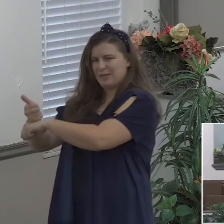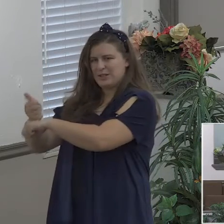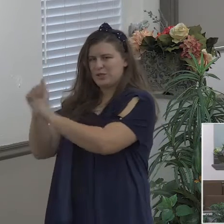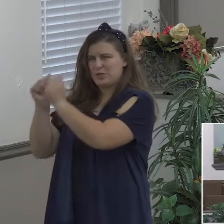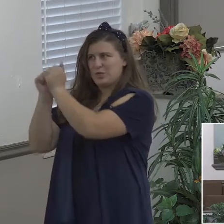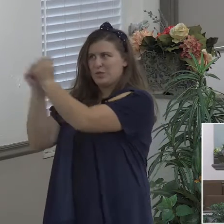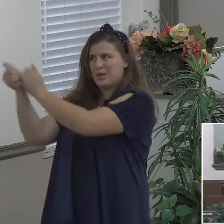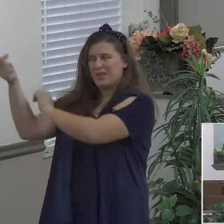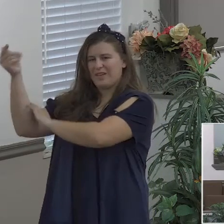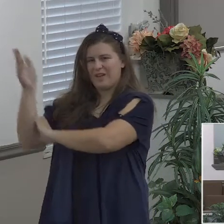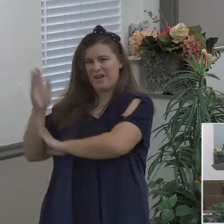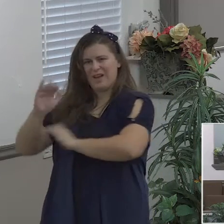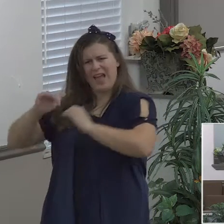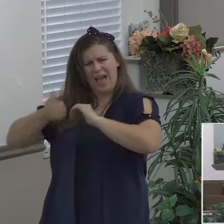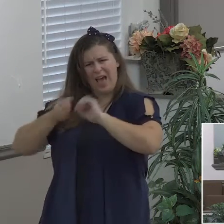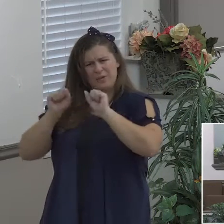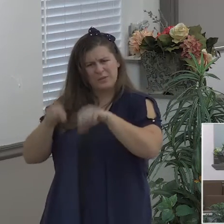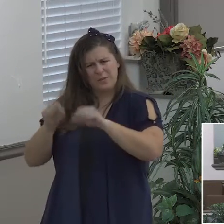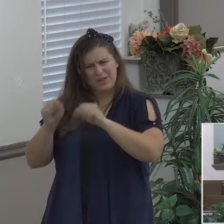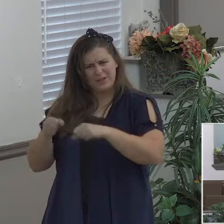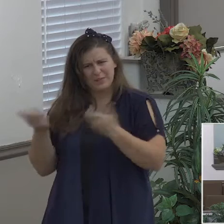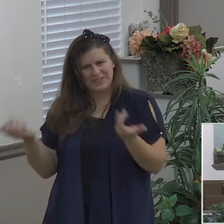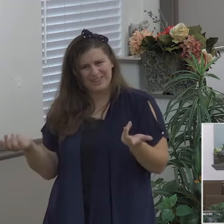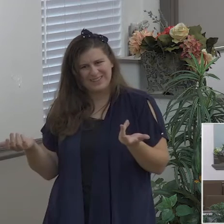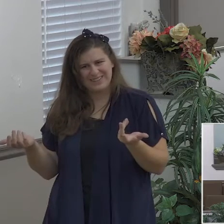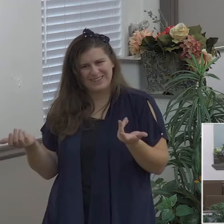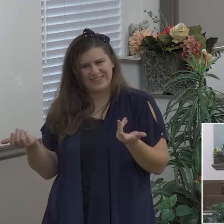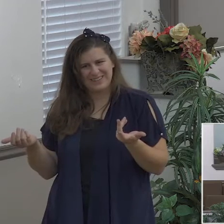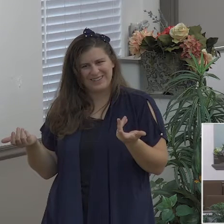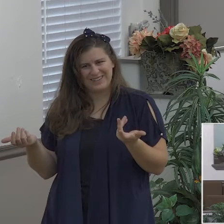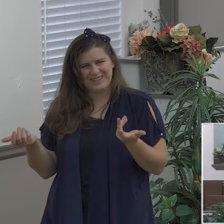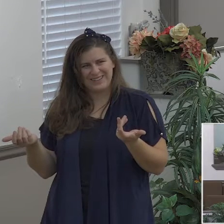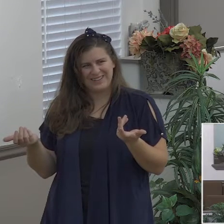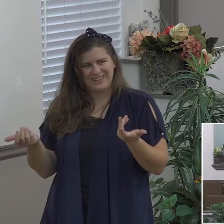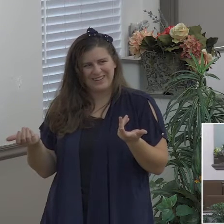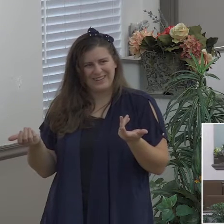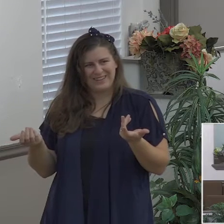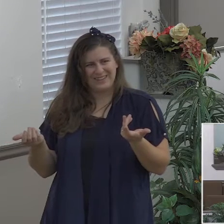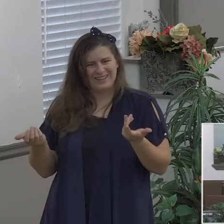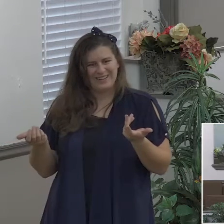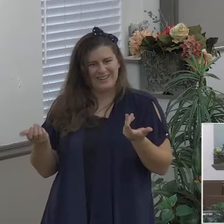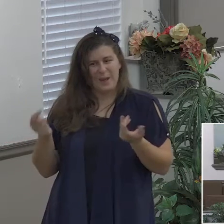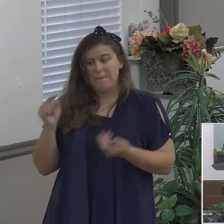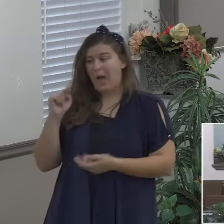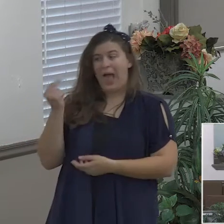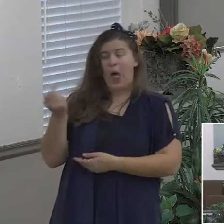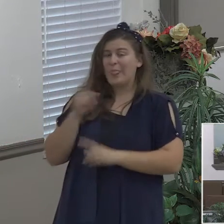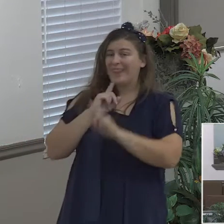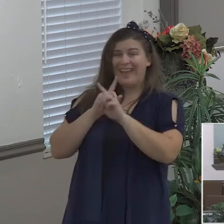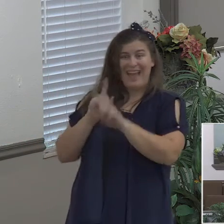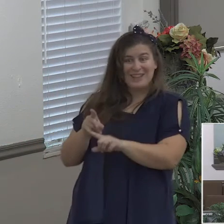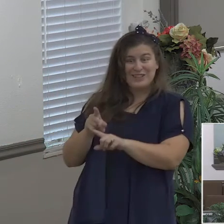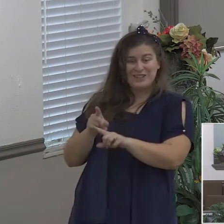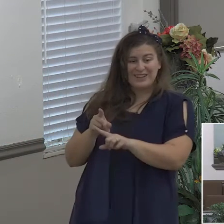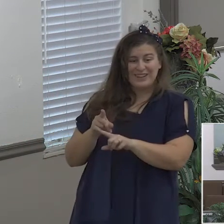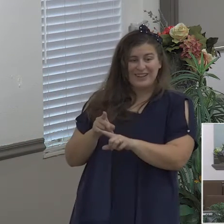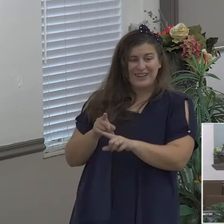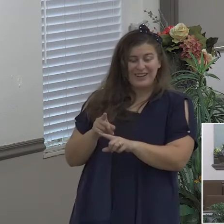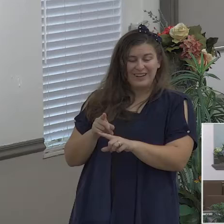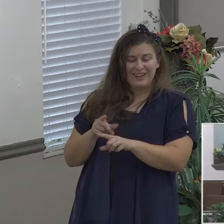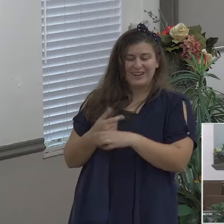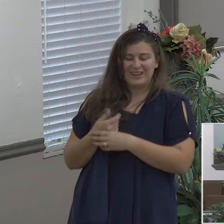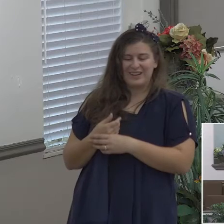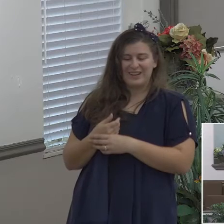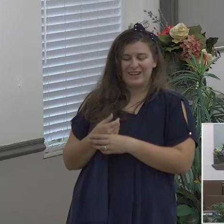and all I can say you know in fact Pastor Elledge really probably answered the question